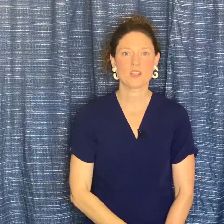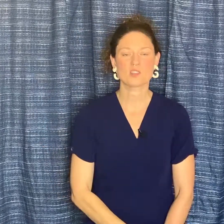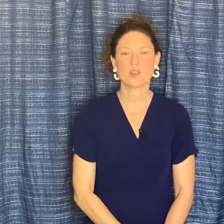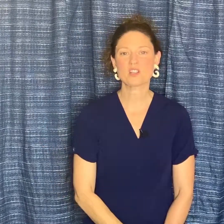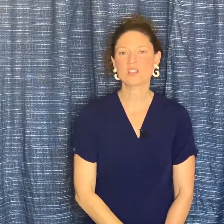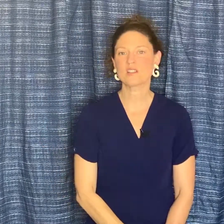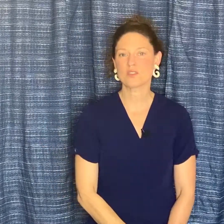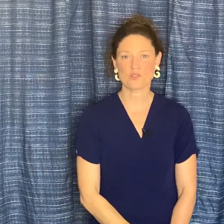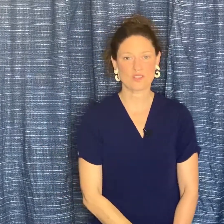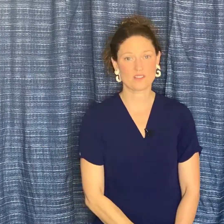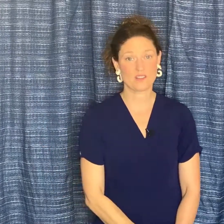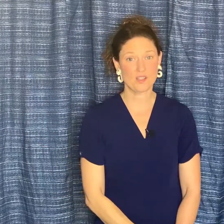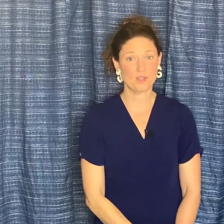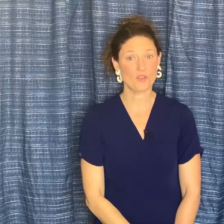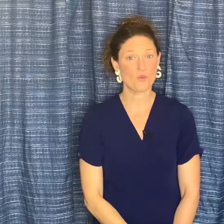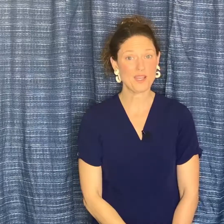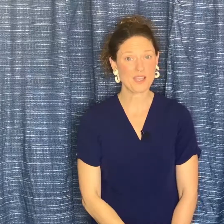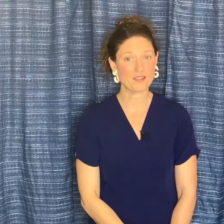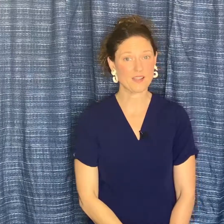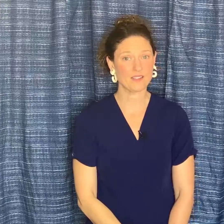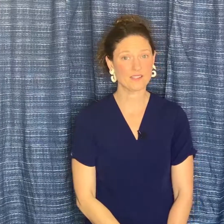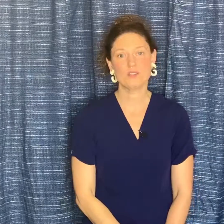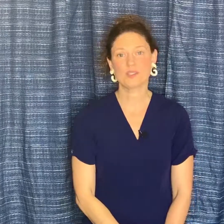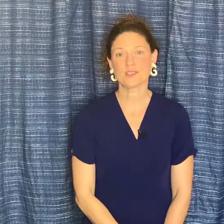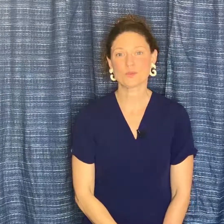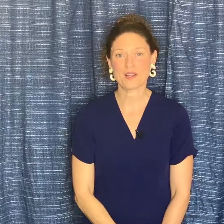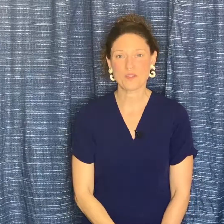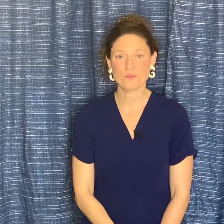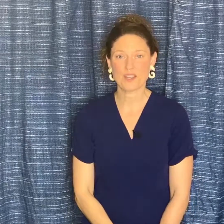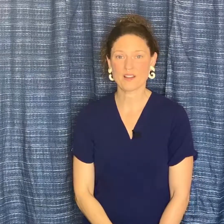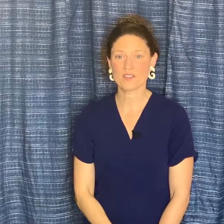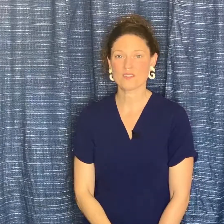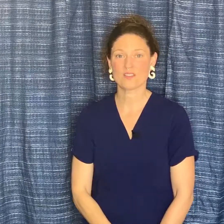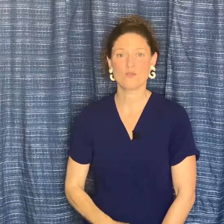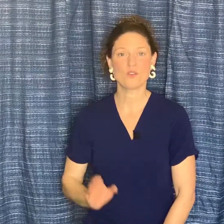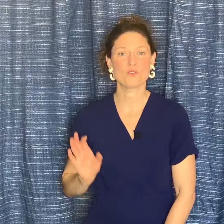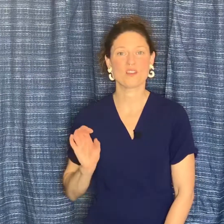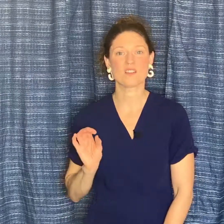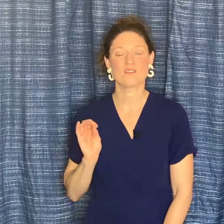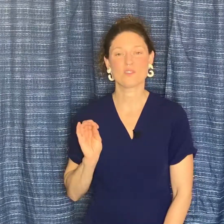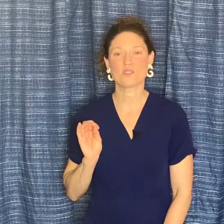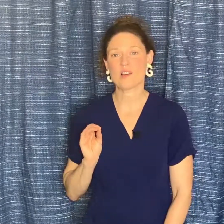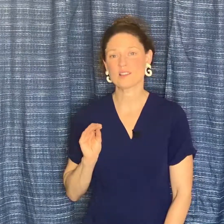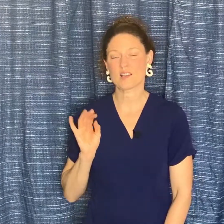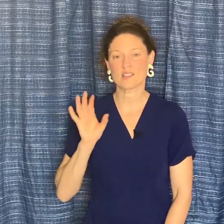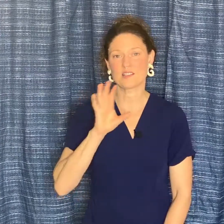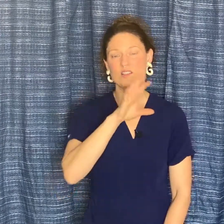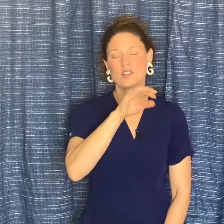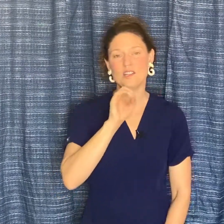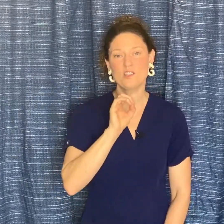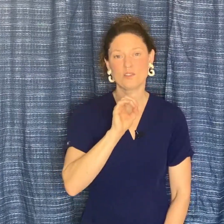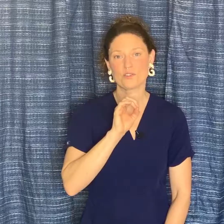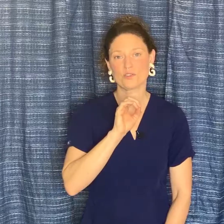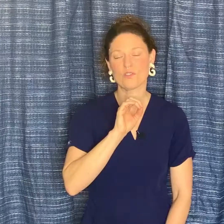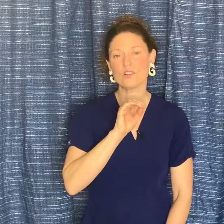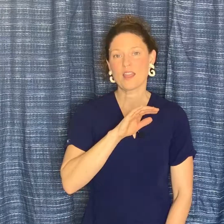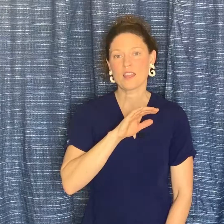Especially if those things are keeping you awake at night. You can write them down. You know that those thoughts and ideas are in your journal and